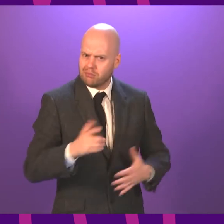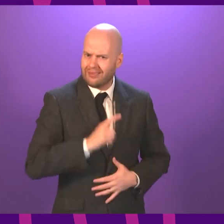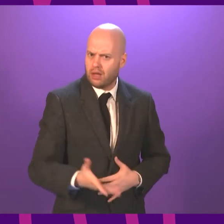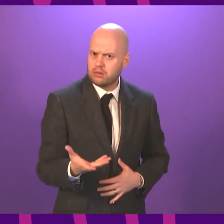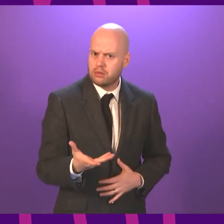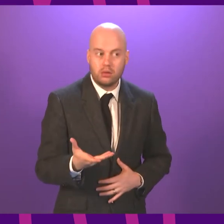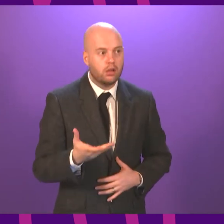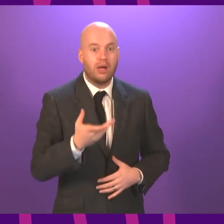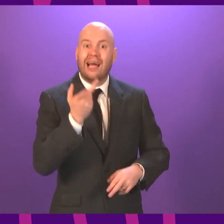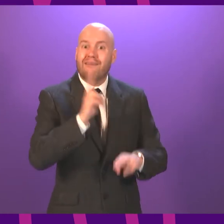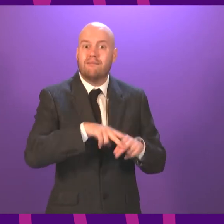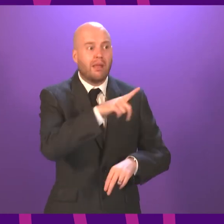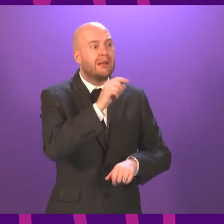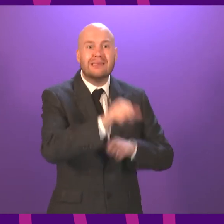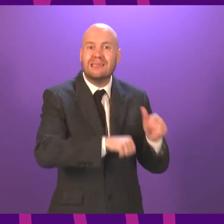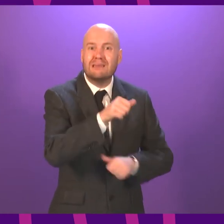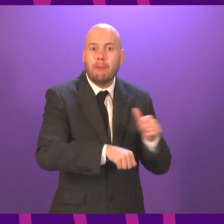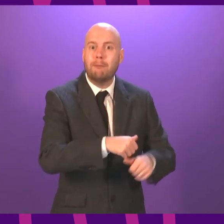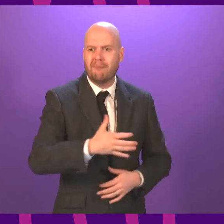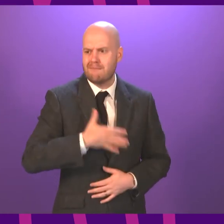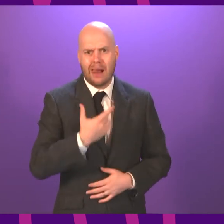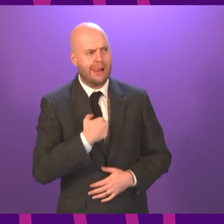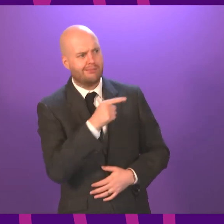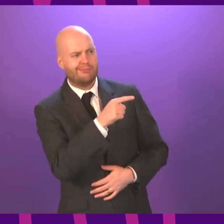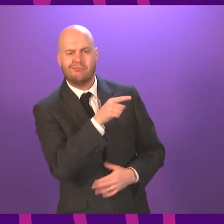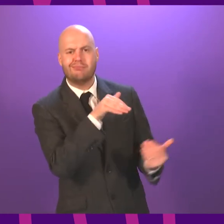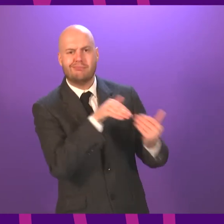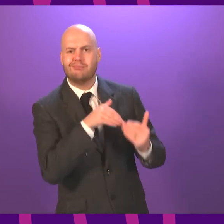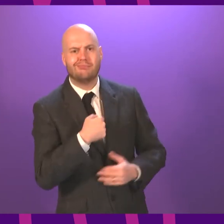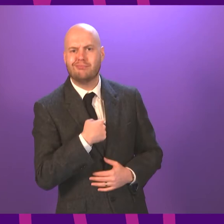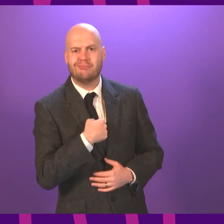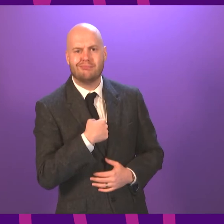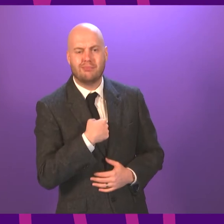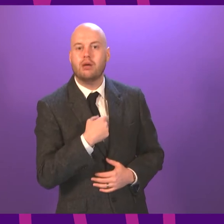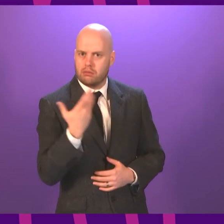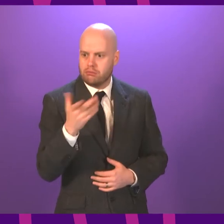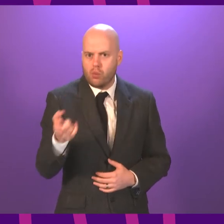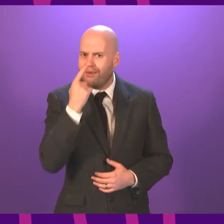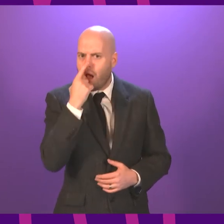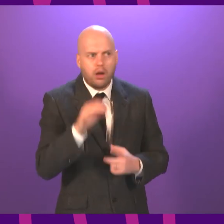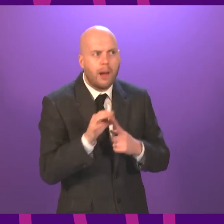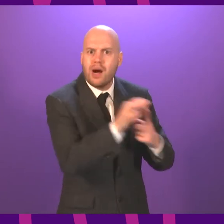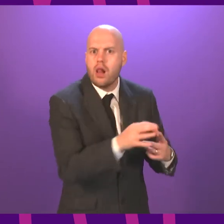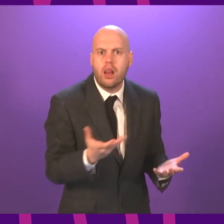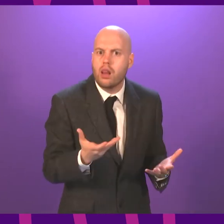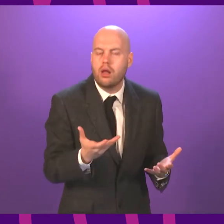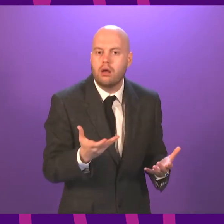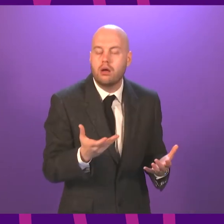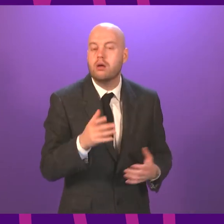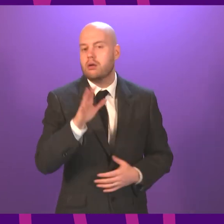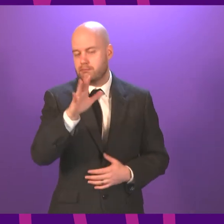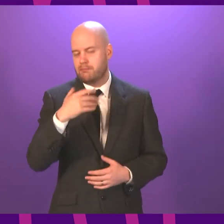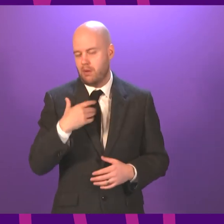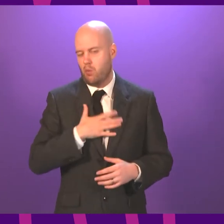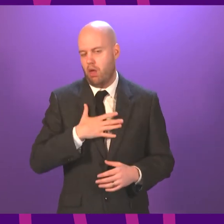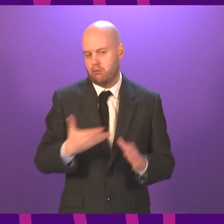system where appeals can only be upgraded, not downgraded, or a symmetrical system, I would make three points on